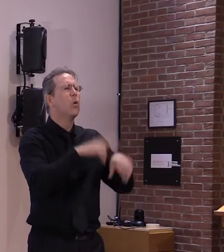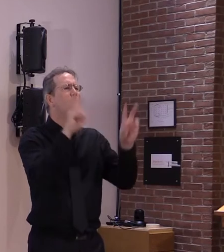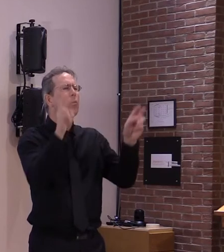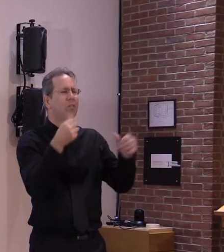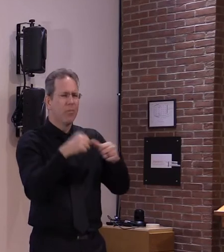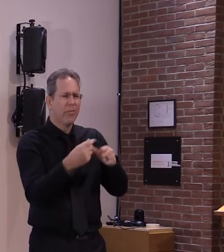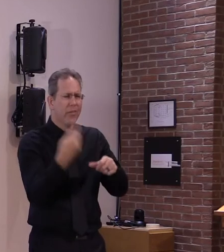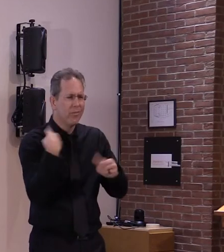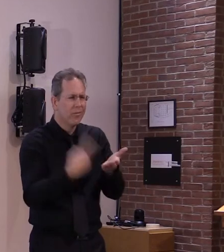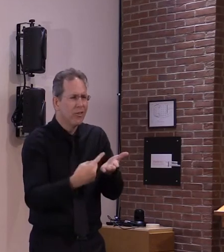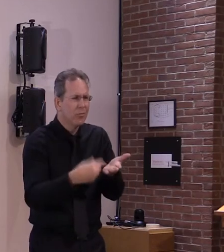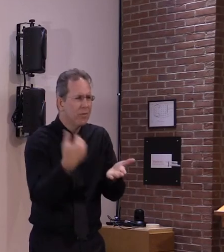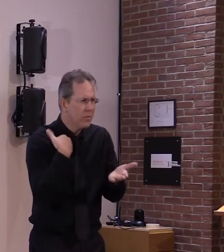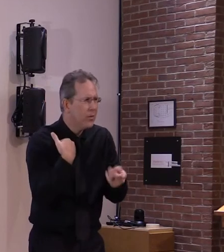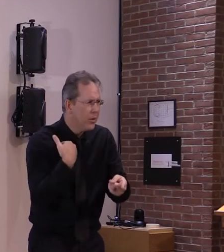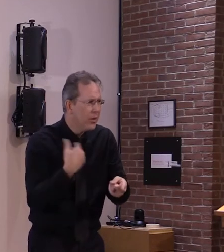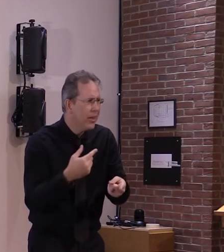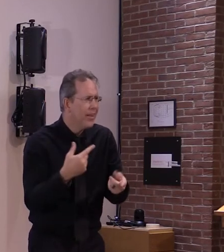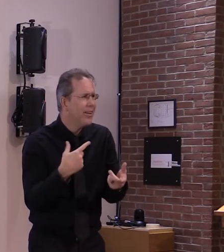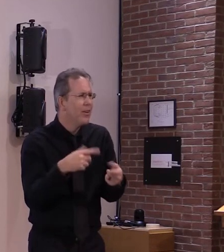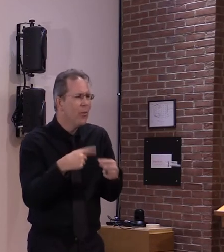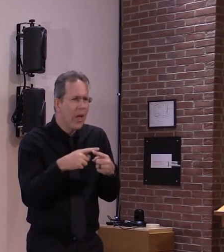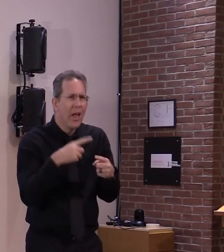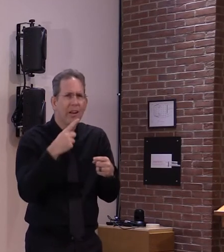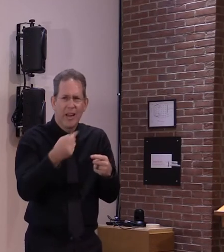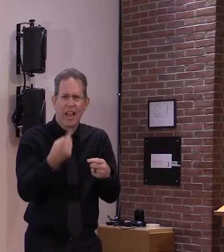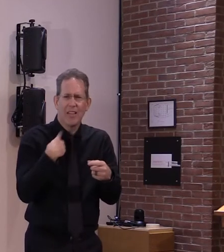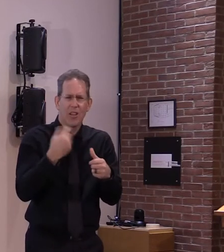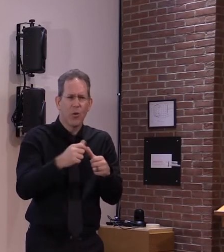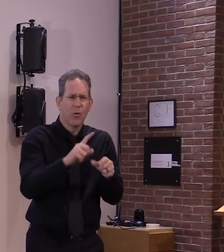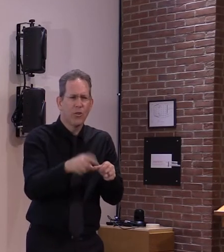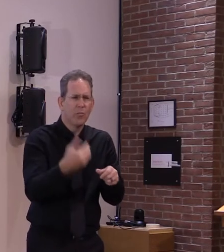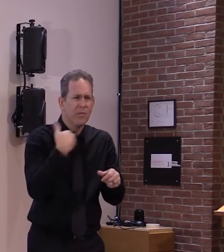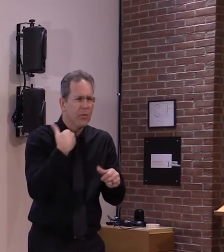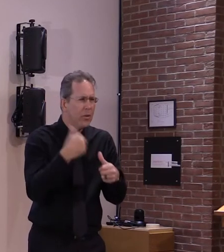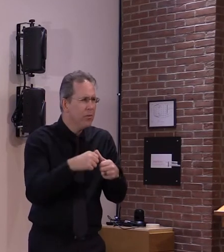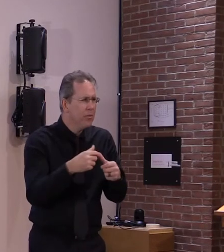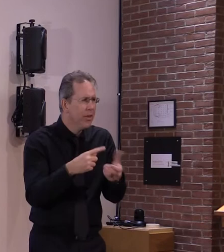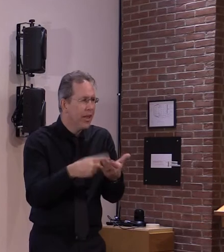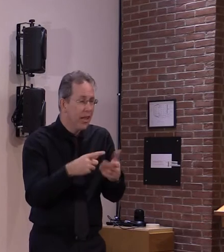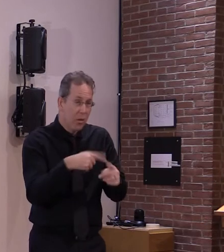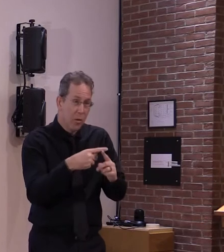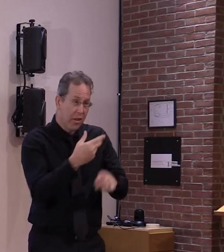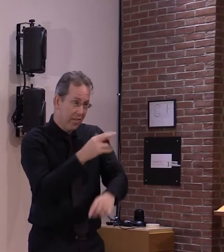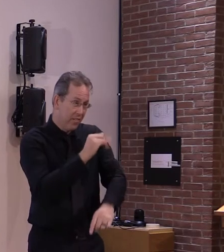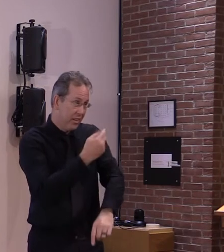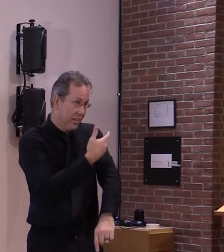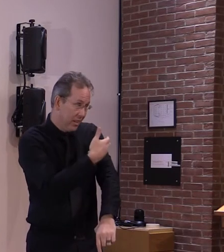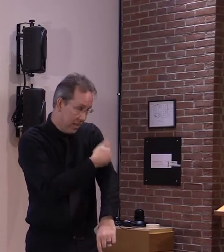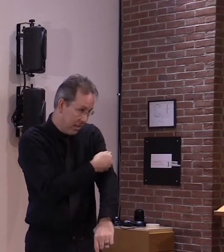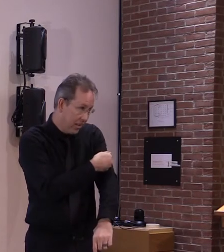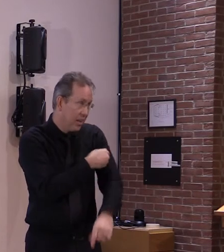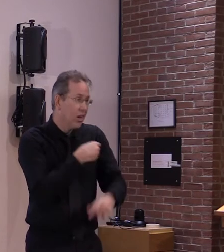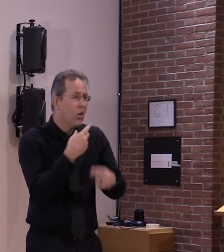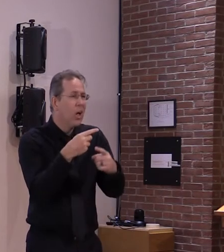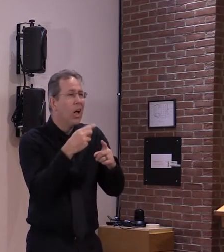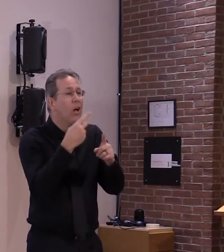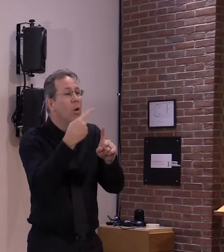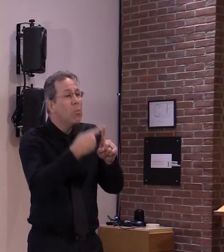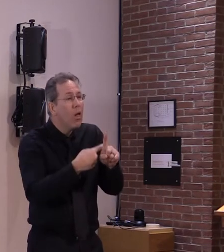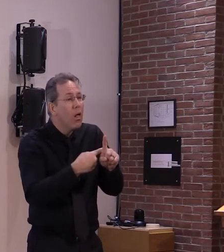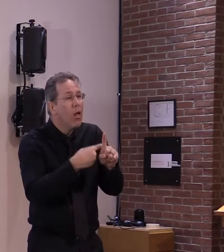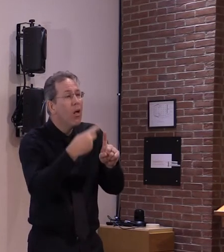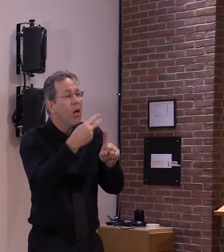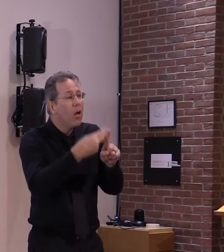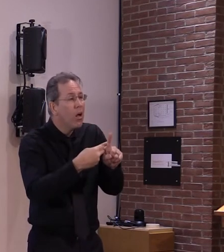your first uh first shot in the arm um it's two months uh before you might get to a point where uh you're not you